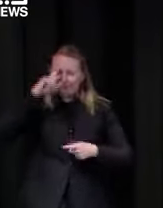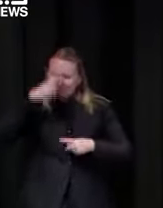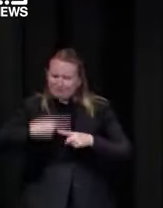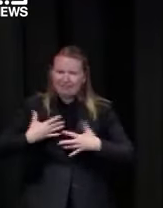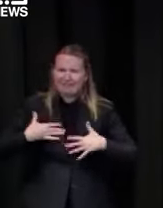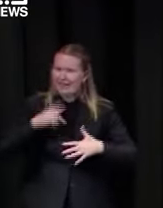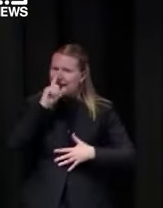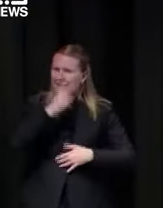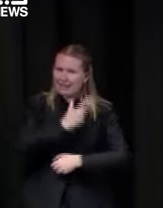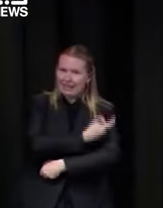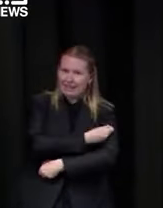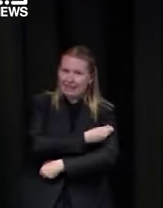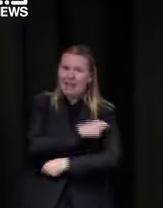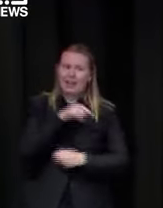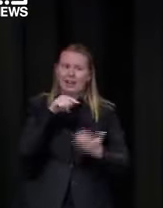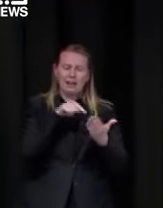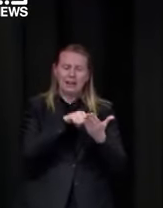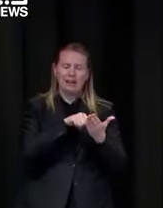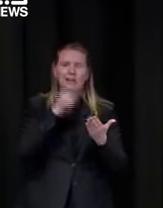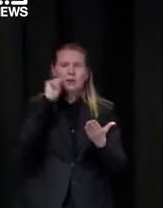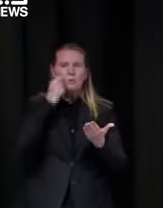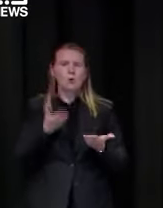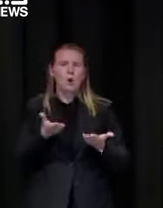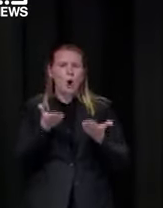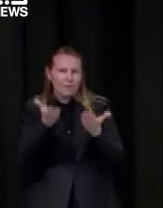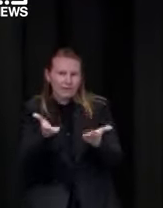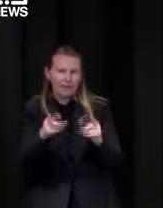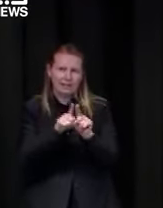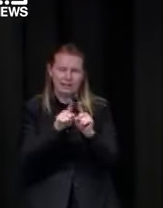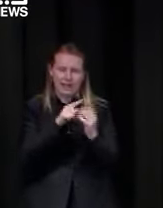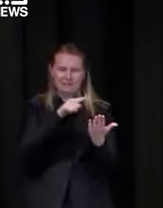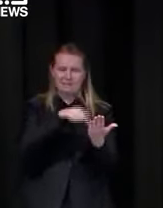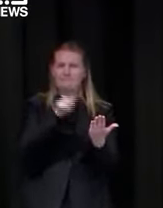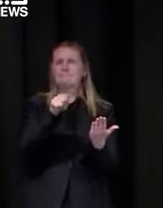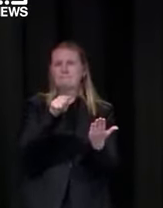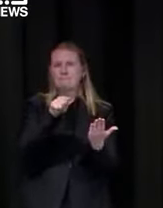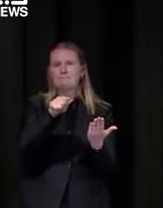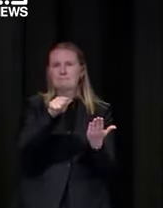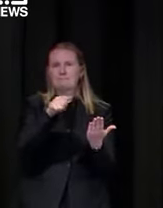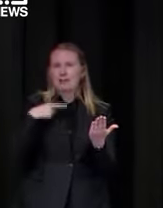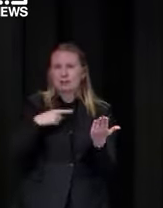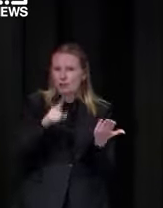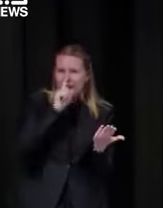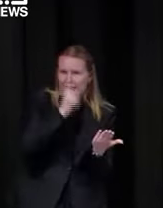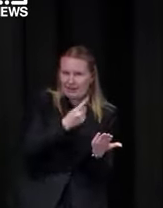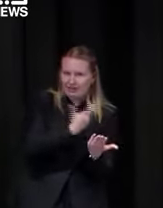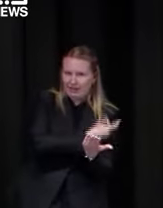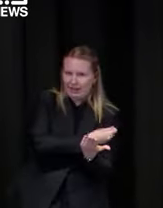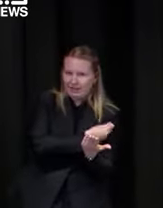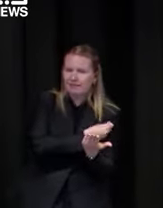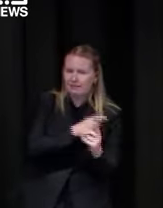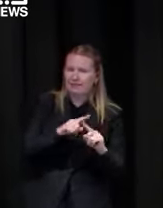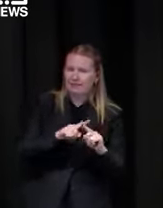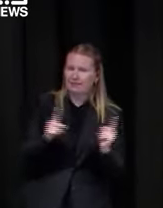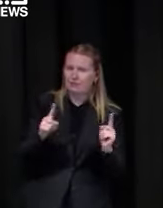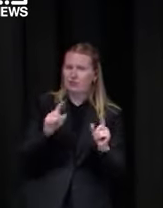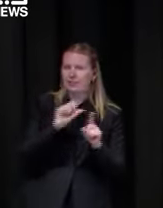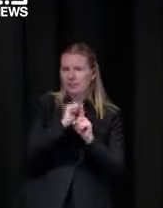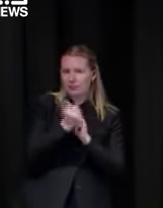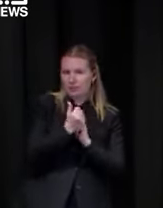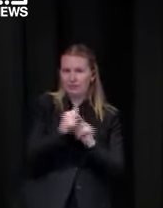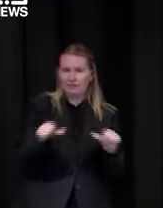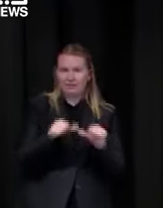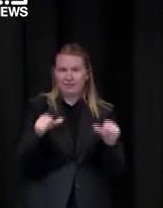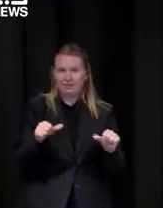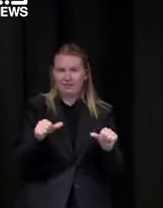status as someone who is green because it's not you haven't chosen not to be you can't be but again i think many of those people would be taking